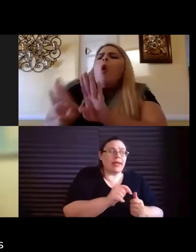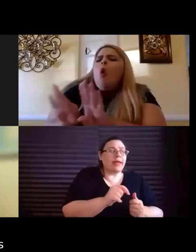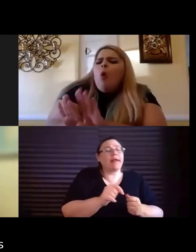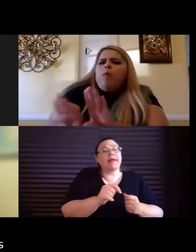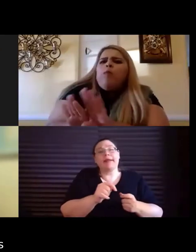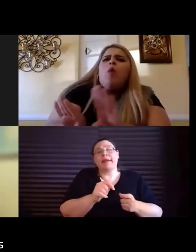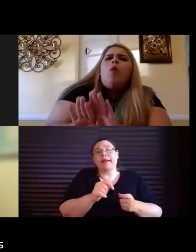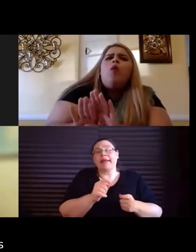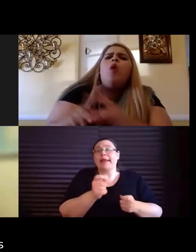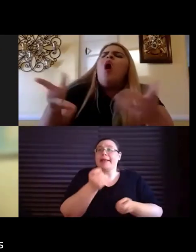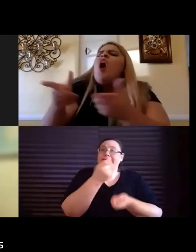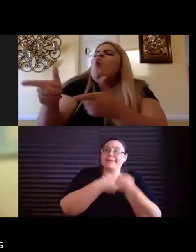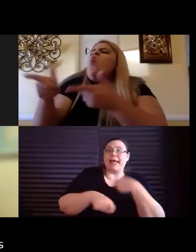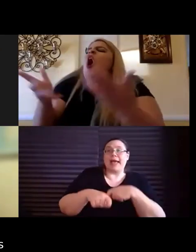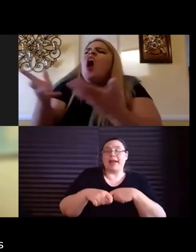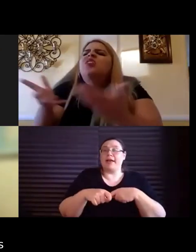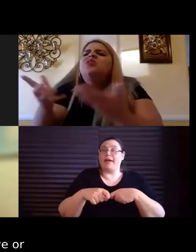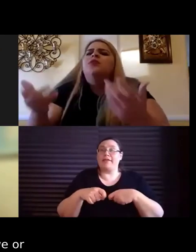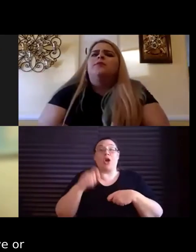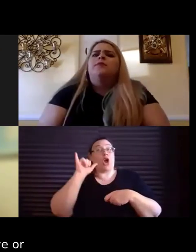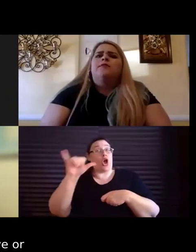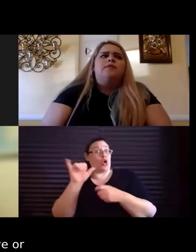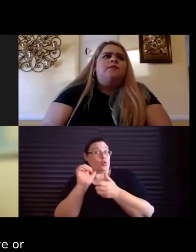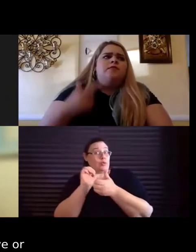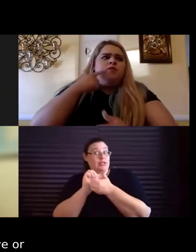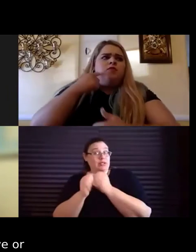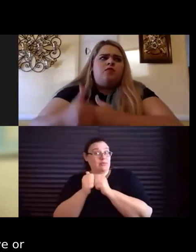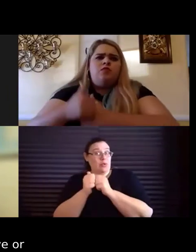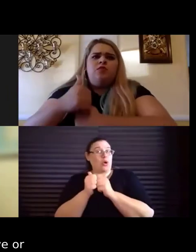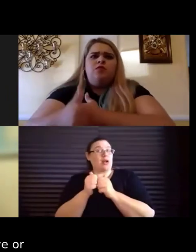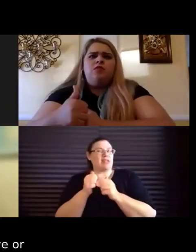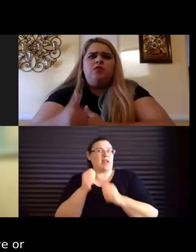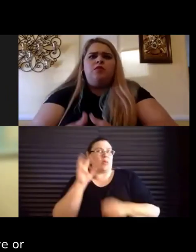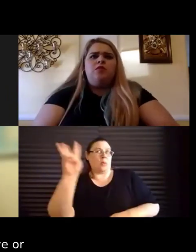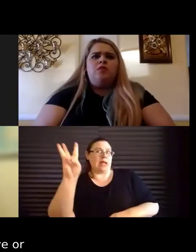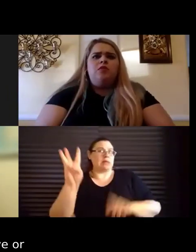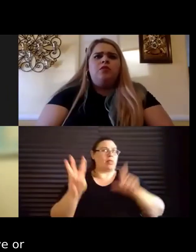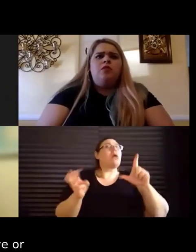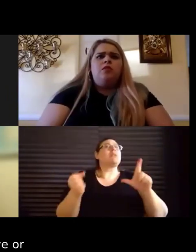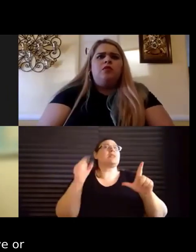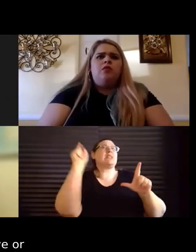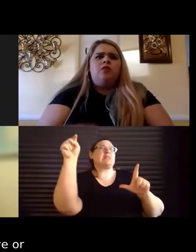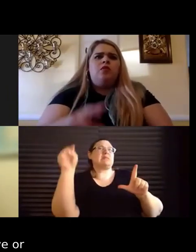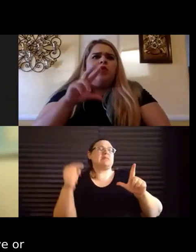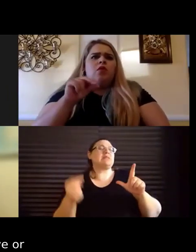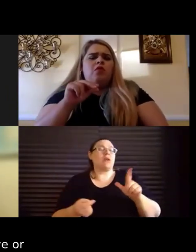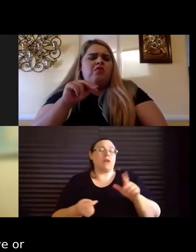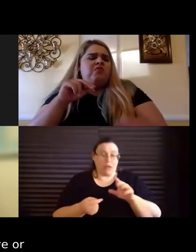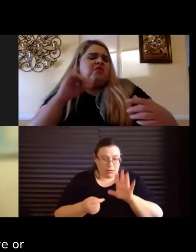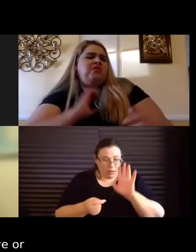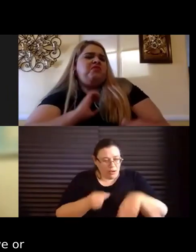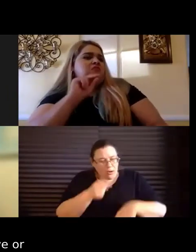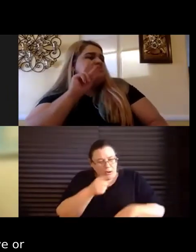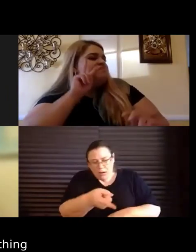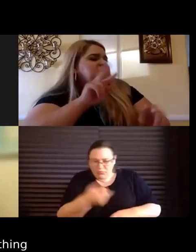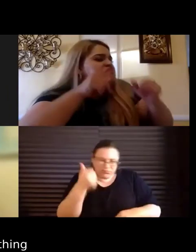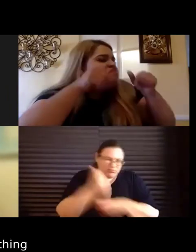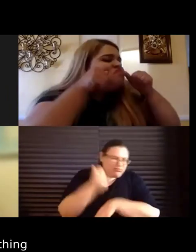sports thing as, you know, how many wins did we have? Or did you cause the team to lose?